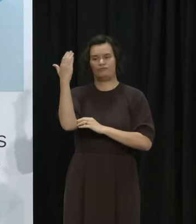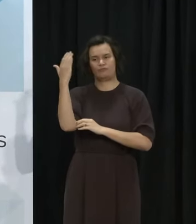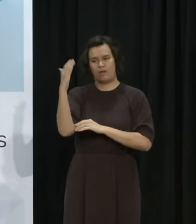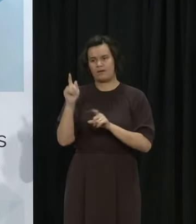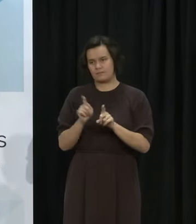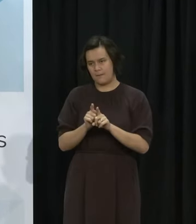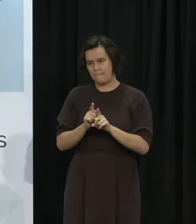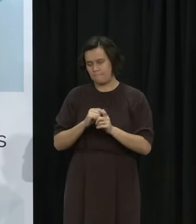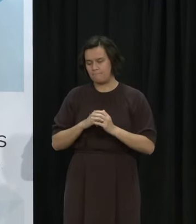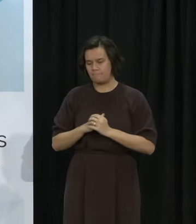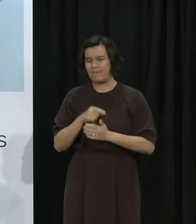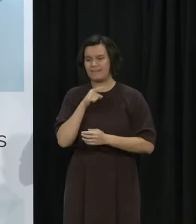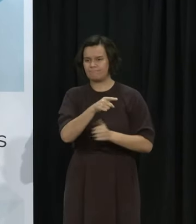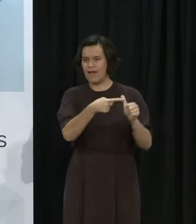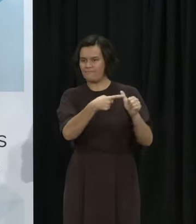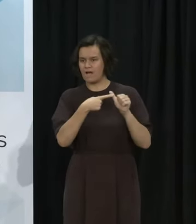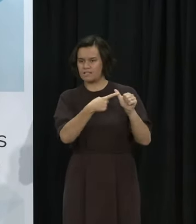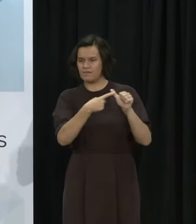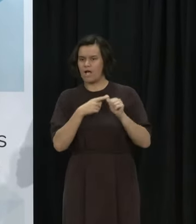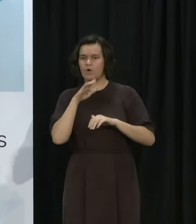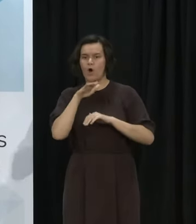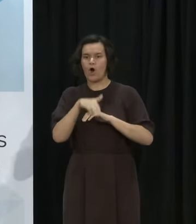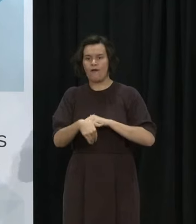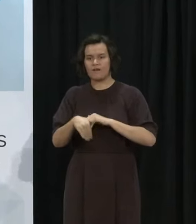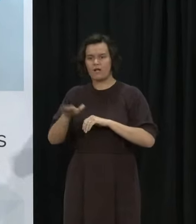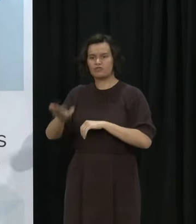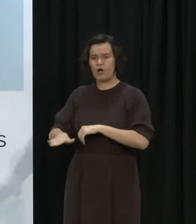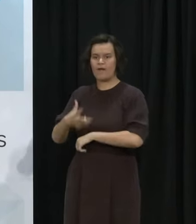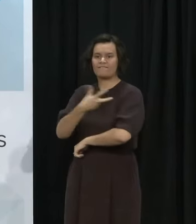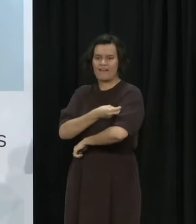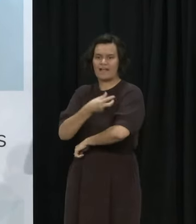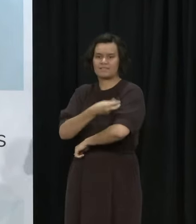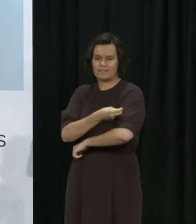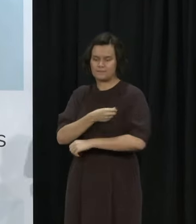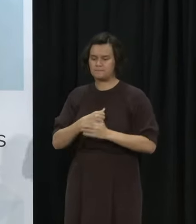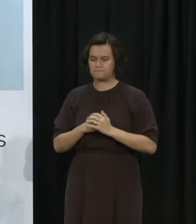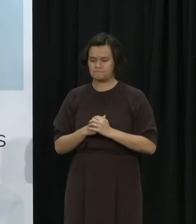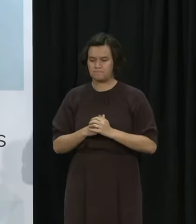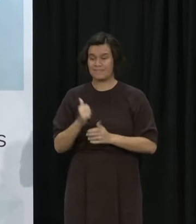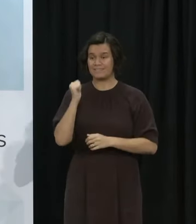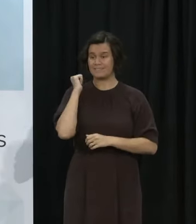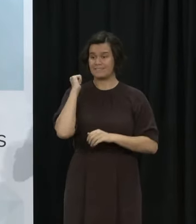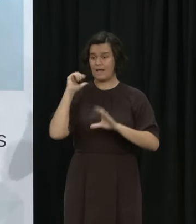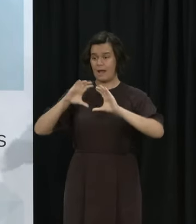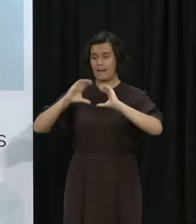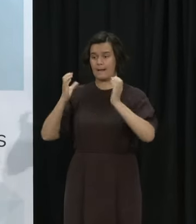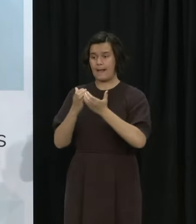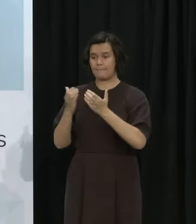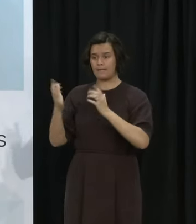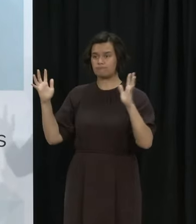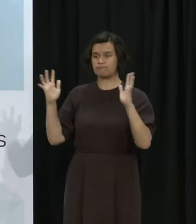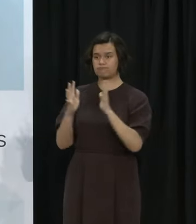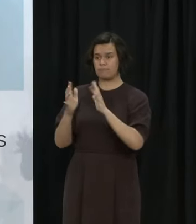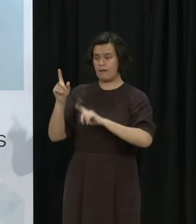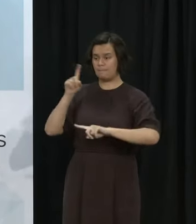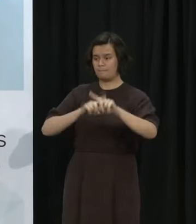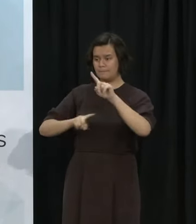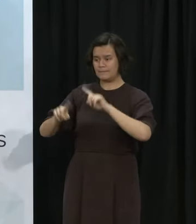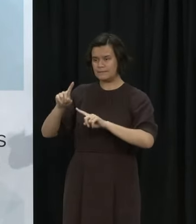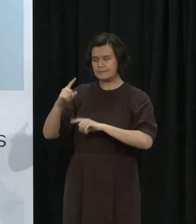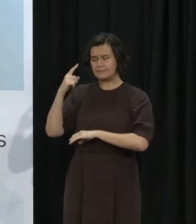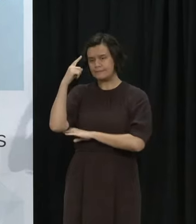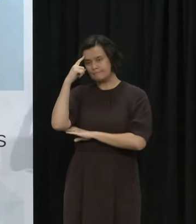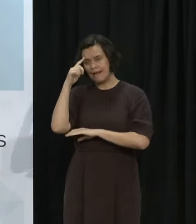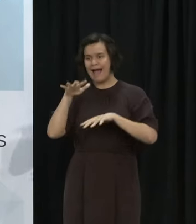giving advice on the rollout of the programme for young New Zealanders. Yesterday, Cabinet met to discuss our plan to reduce the threat